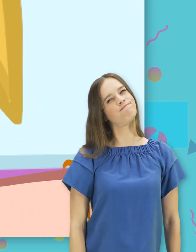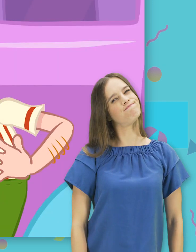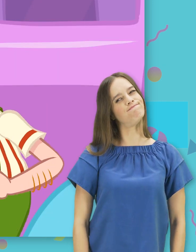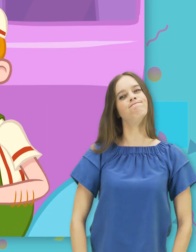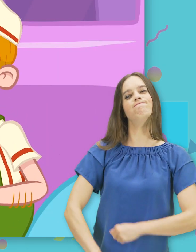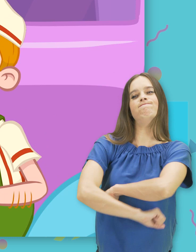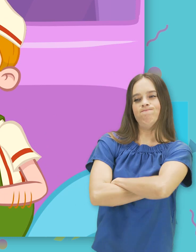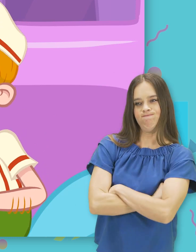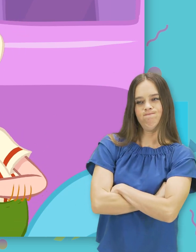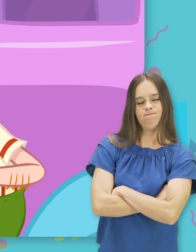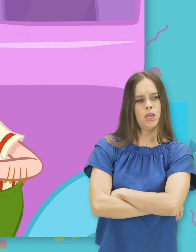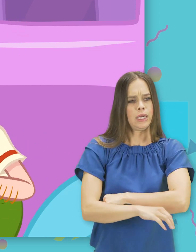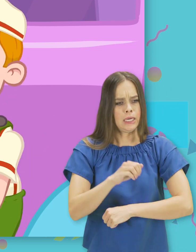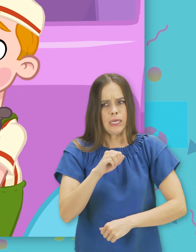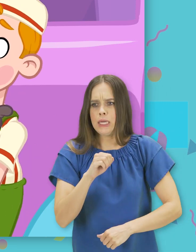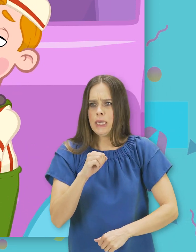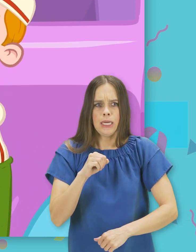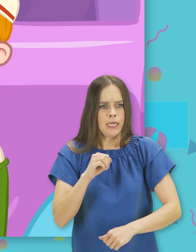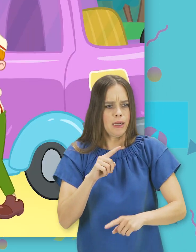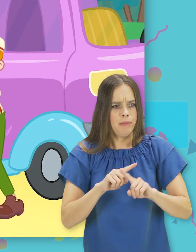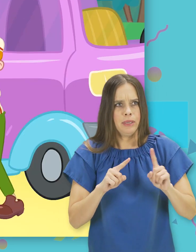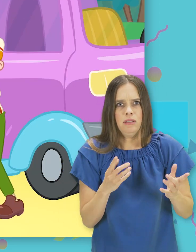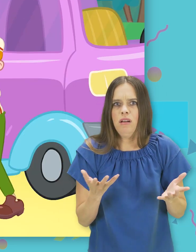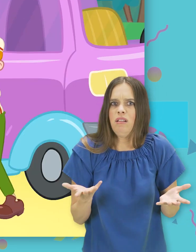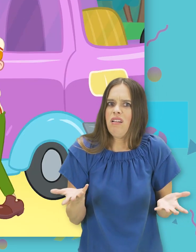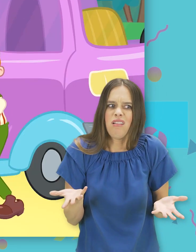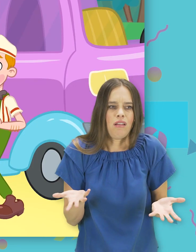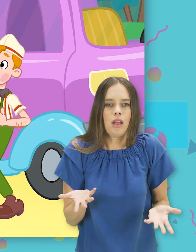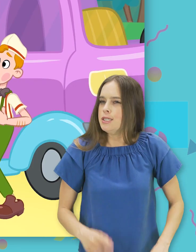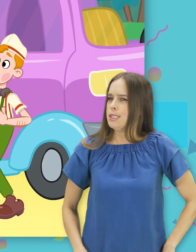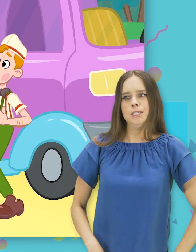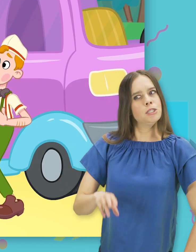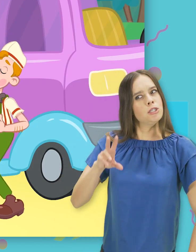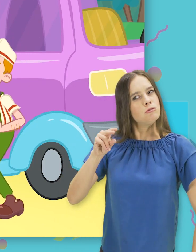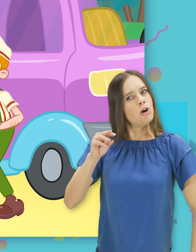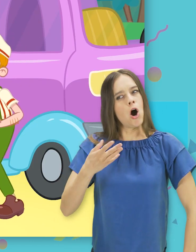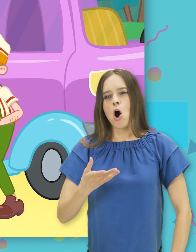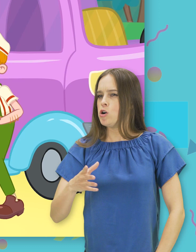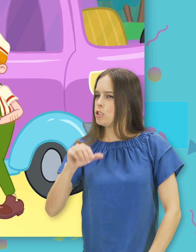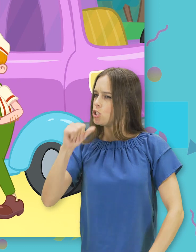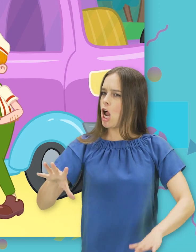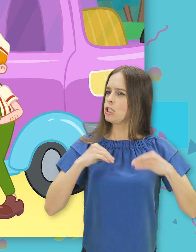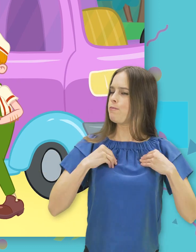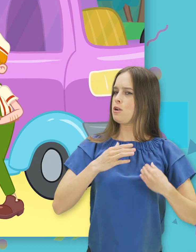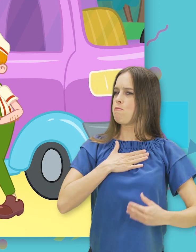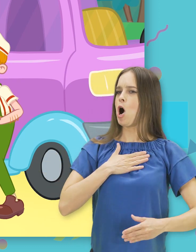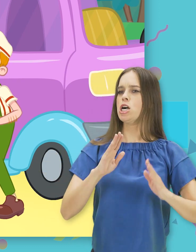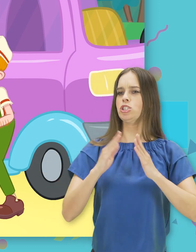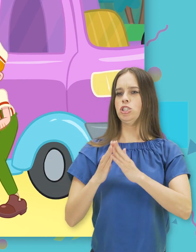Well, uh, yeah, but... I cannot stand for this. Not in my city. I will have to write you a